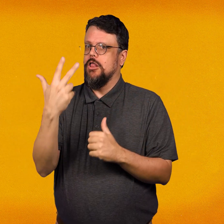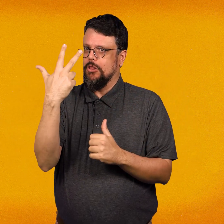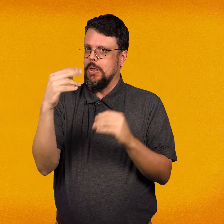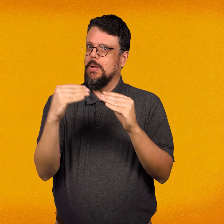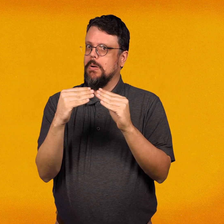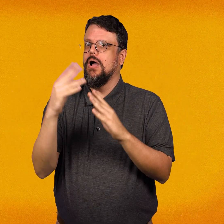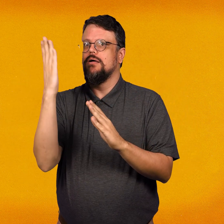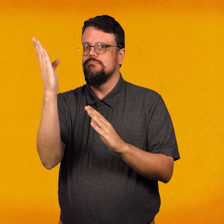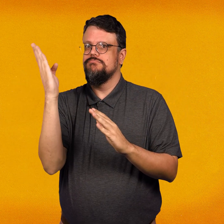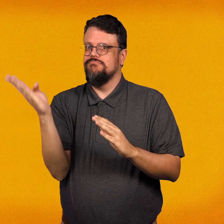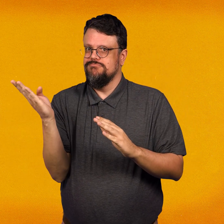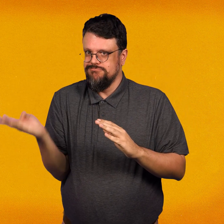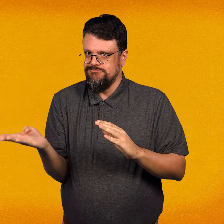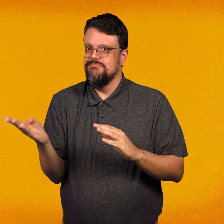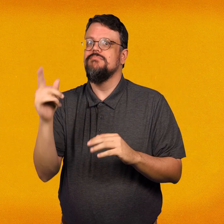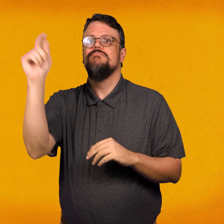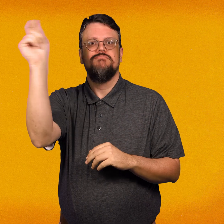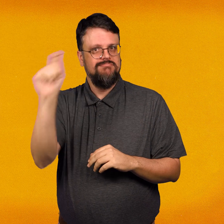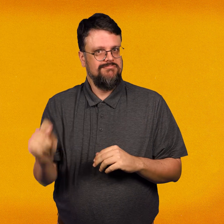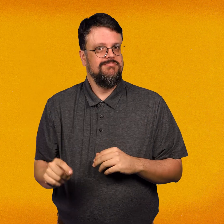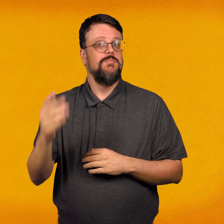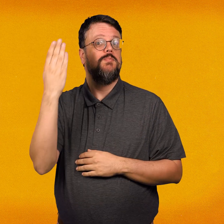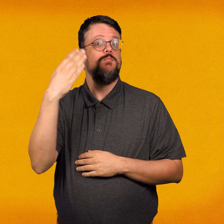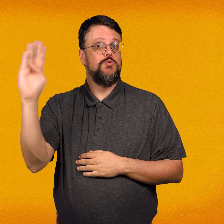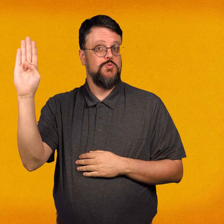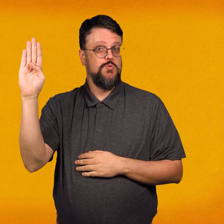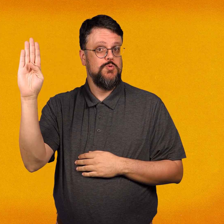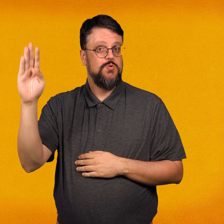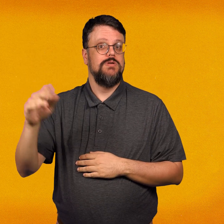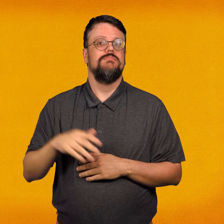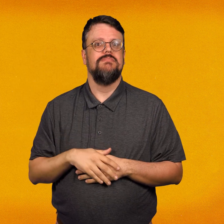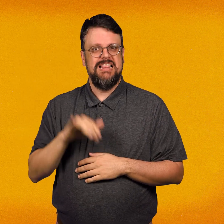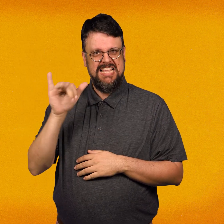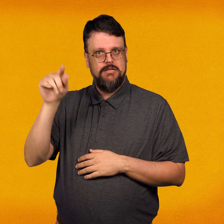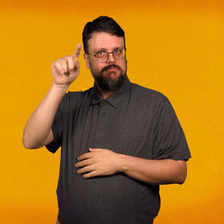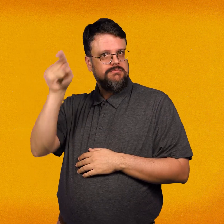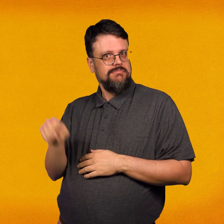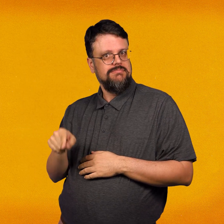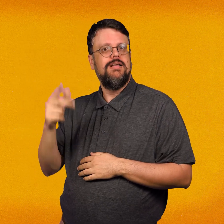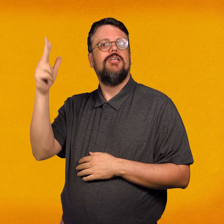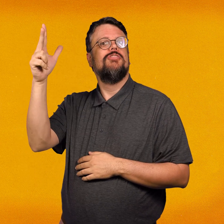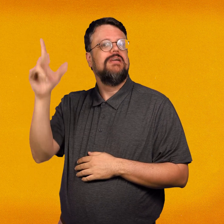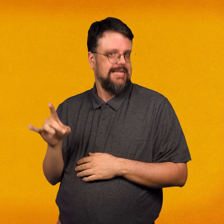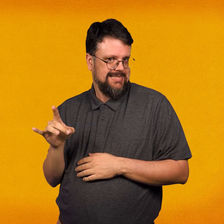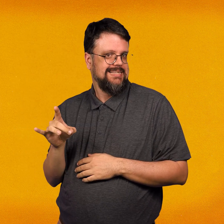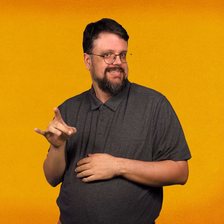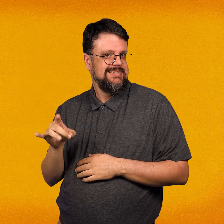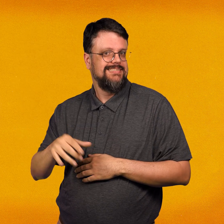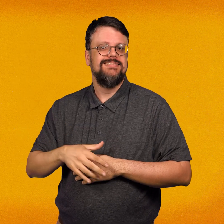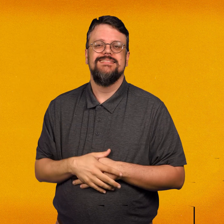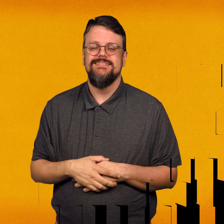The three sections should be next to each other. You have shaded in three-eighths of the plate.